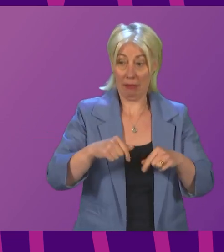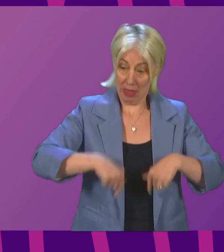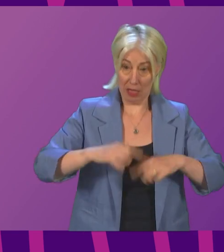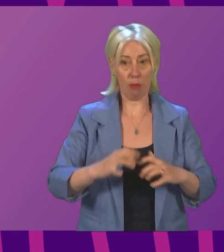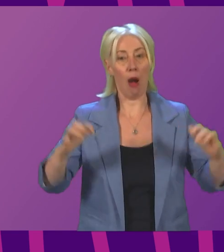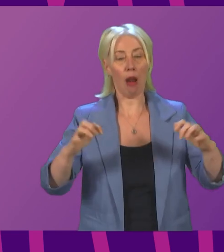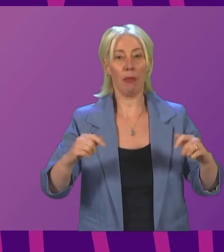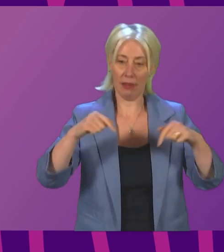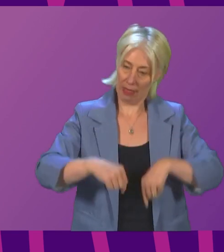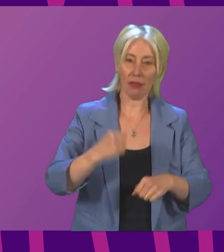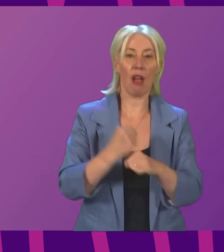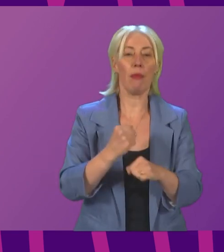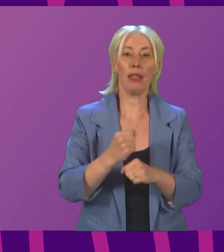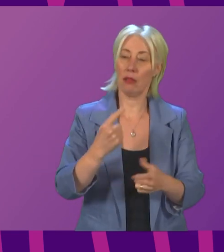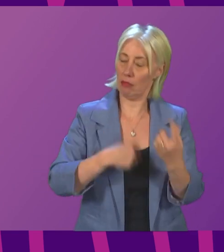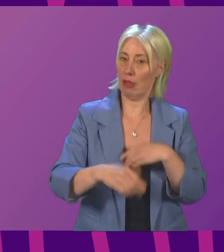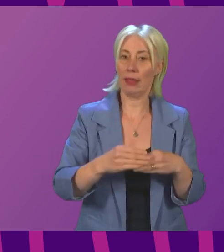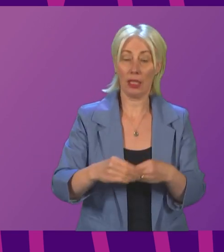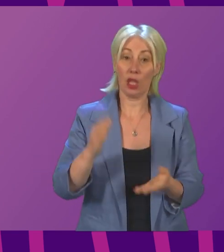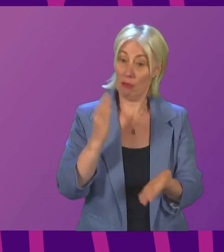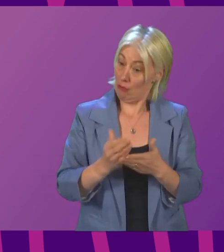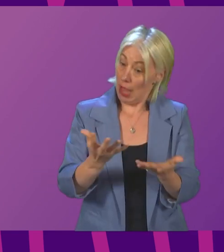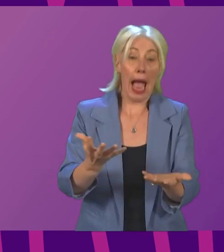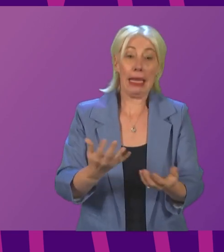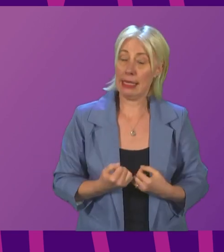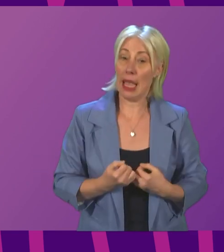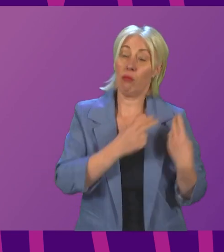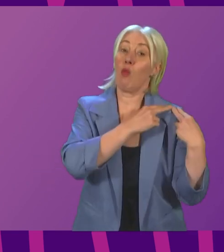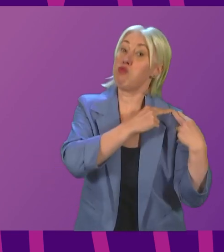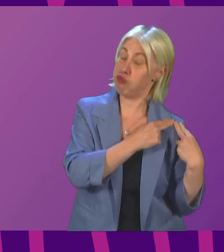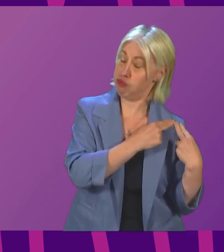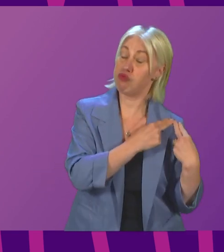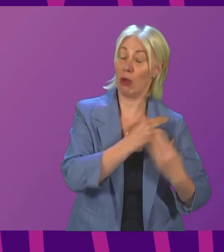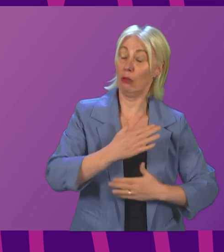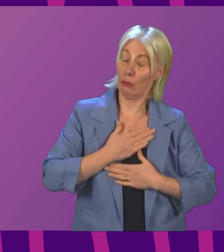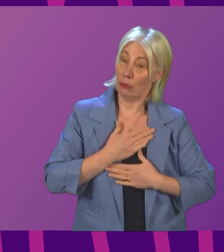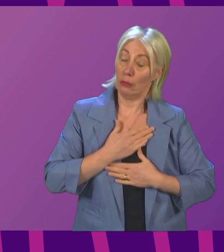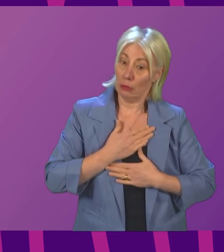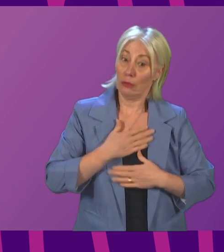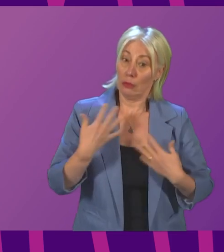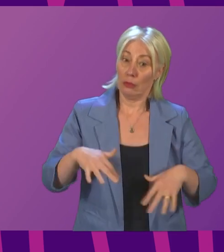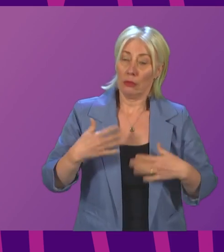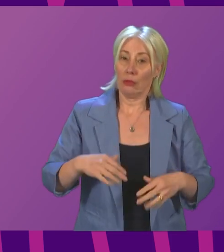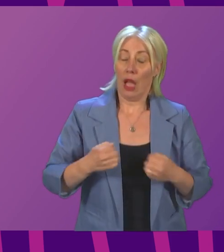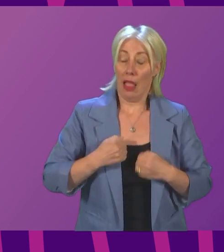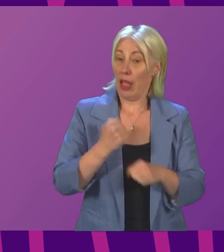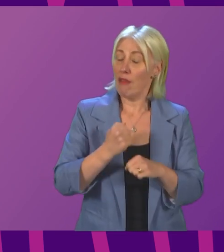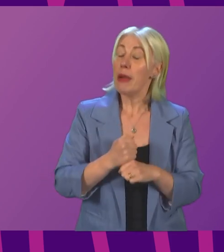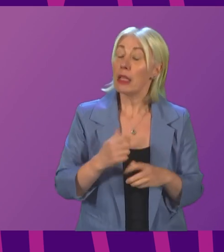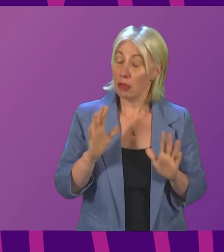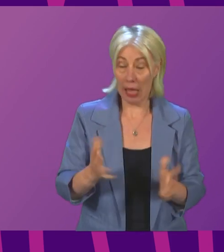parliament and in this government. and I accept unreservedly the obligation that puts on my shoulders and the shoulders of my government.